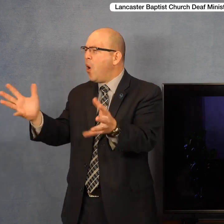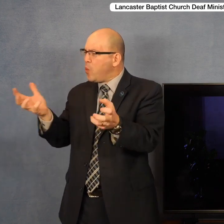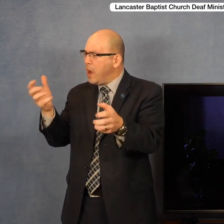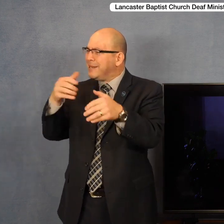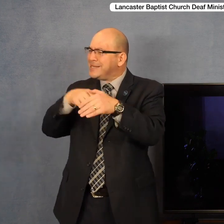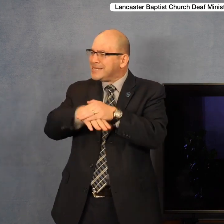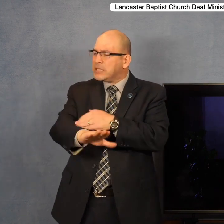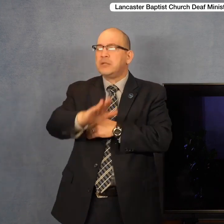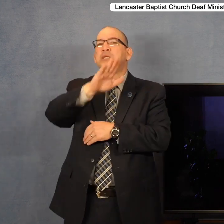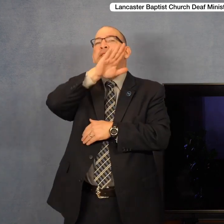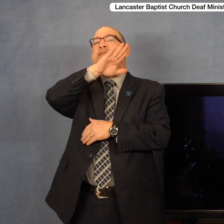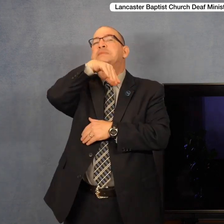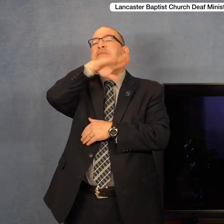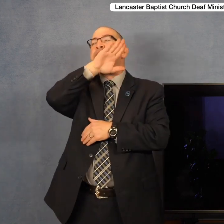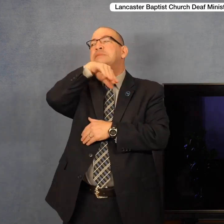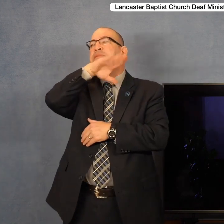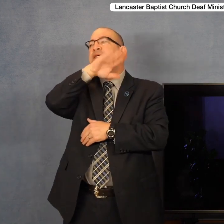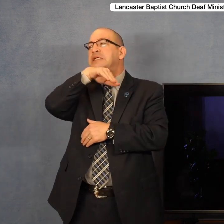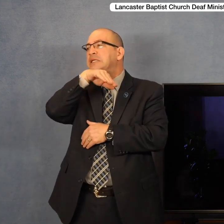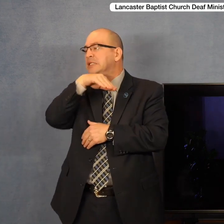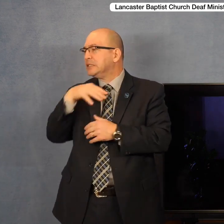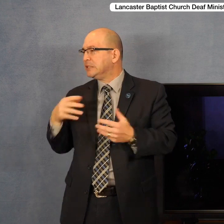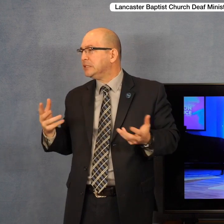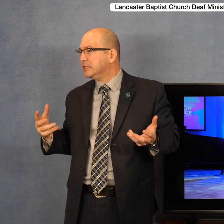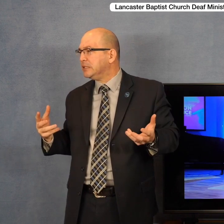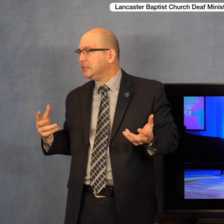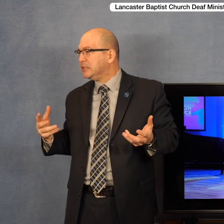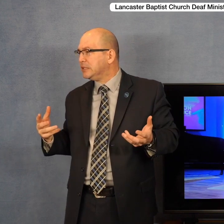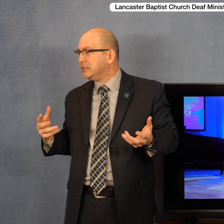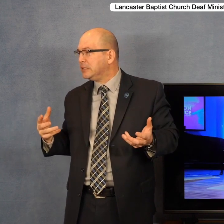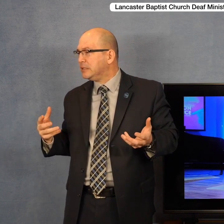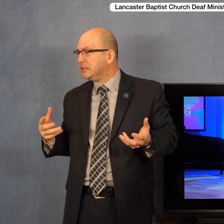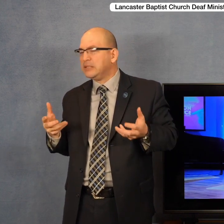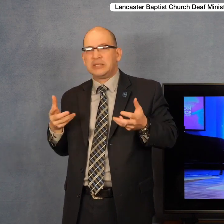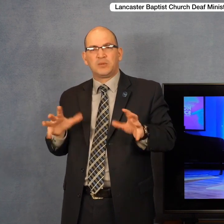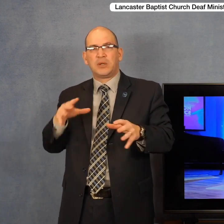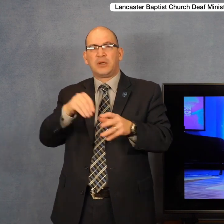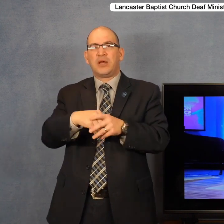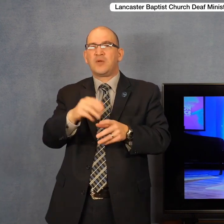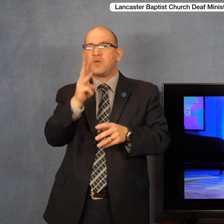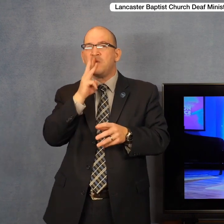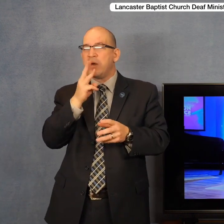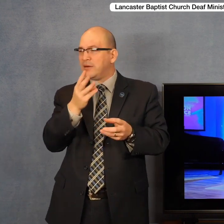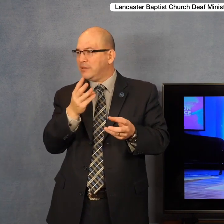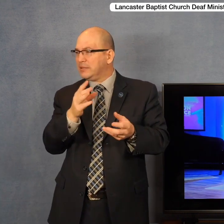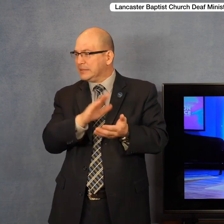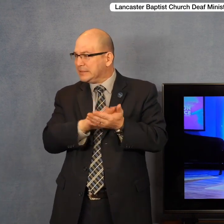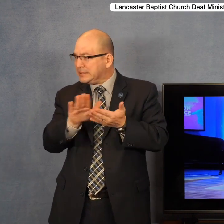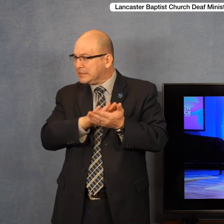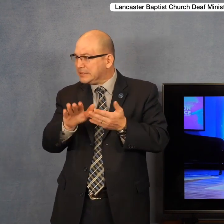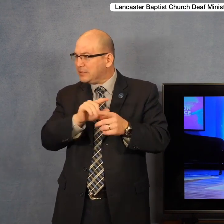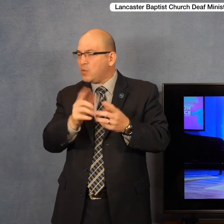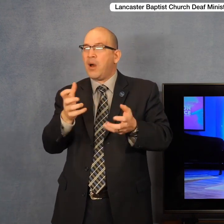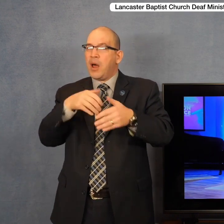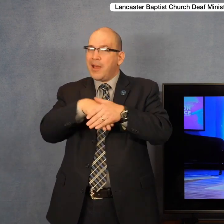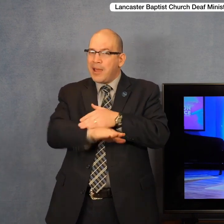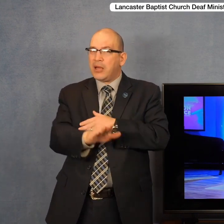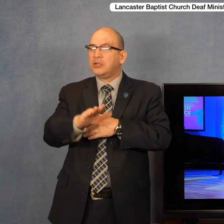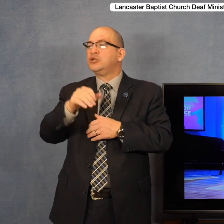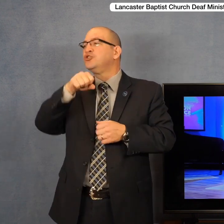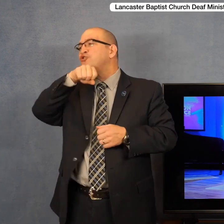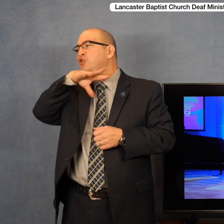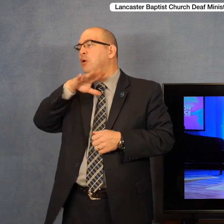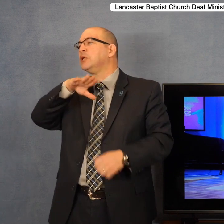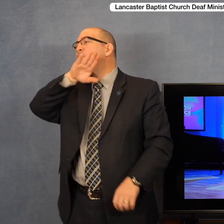an unclean animal. They did not want to be in the cleansing waters. They wanted to be in the unclean animal, the